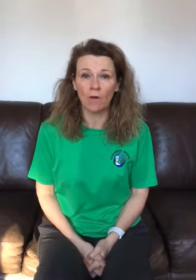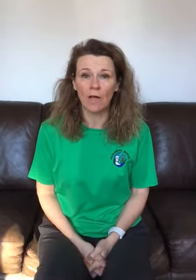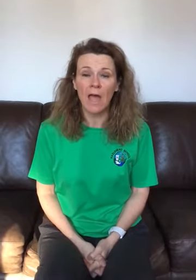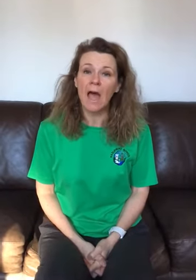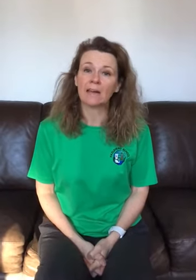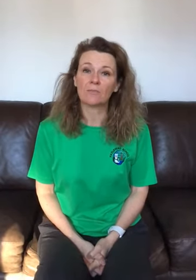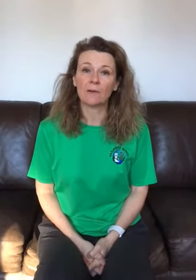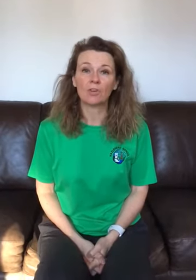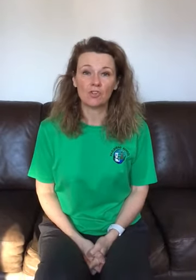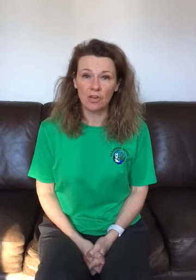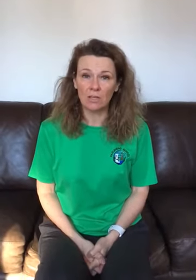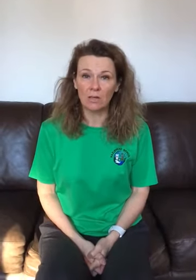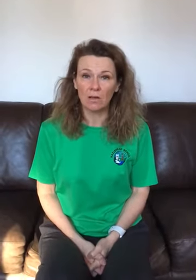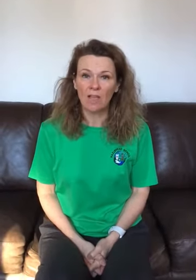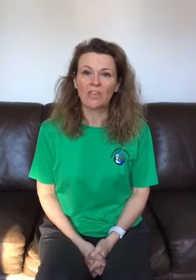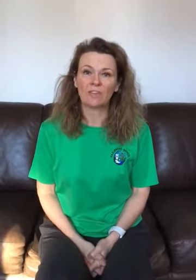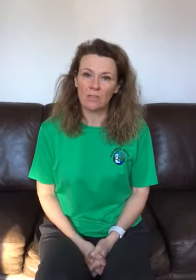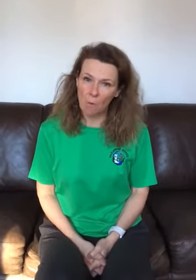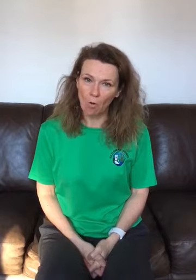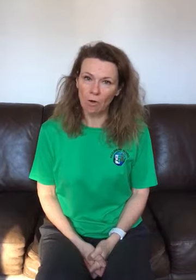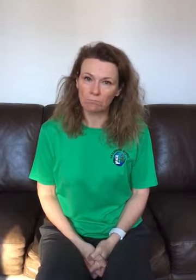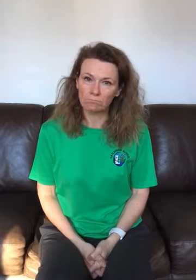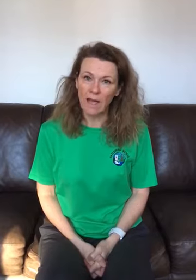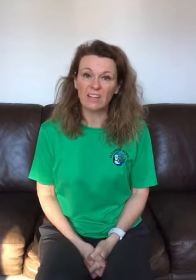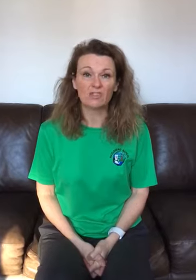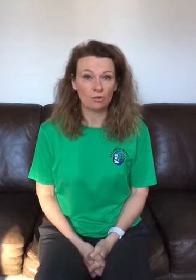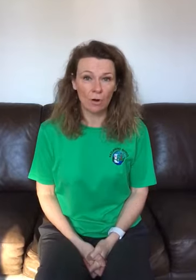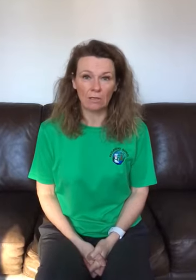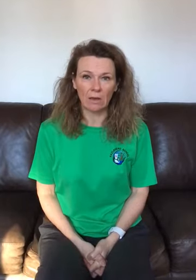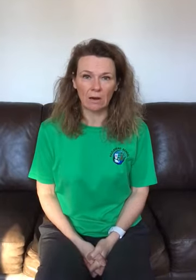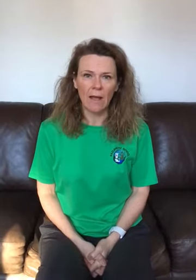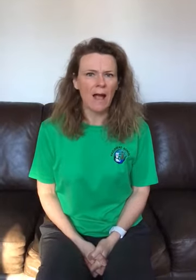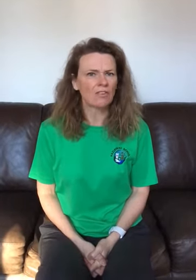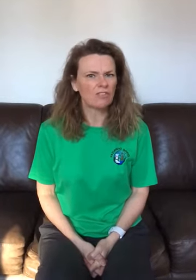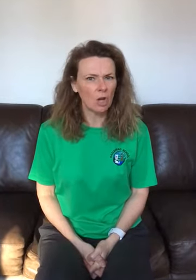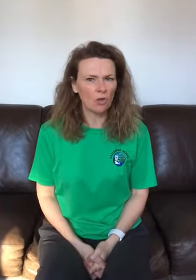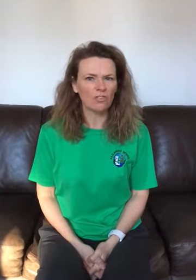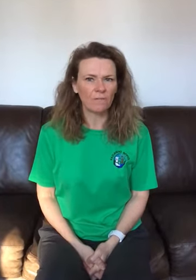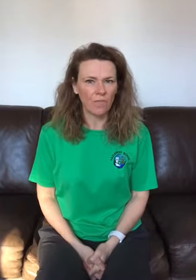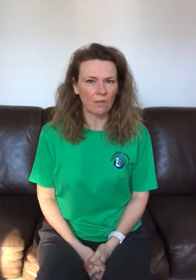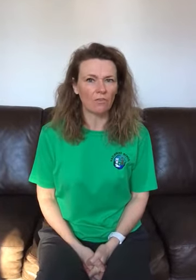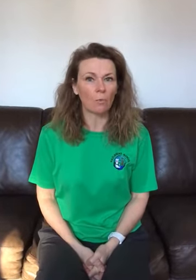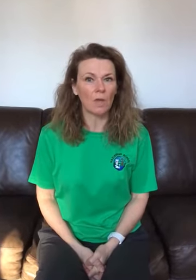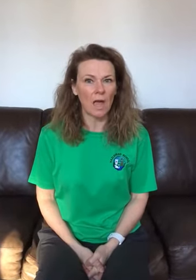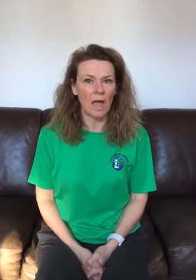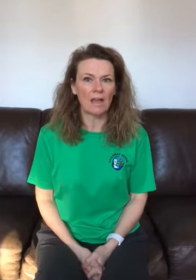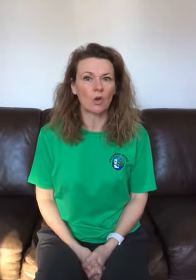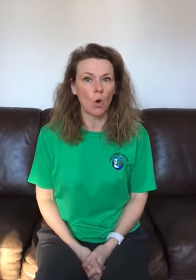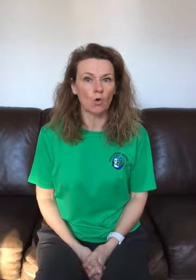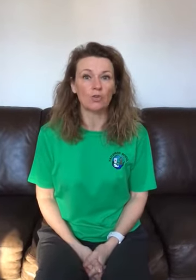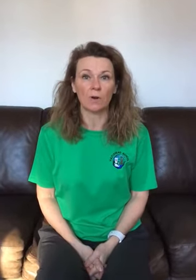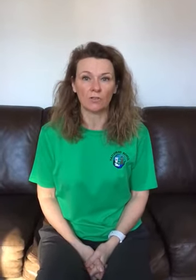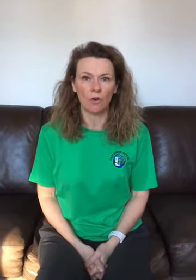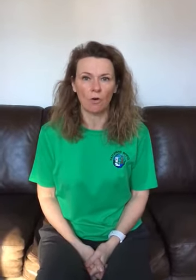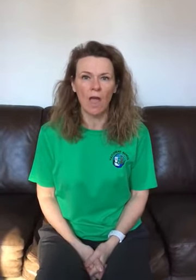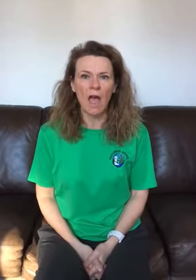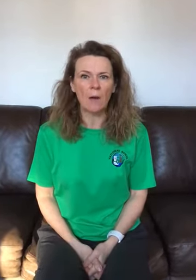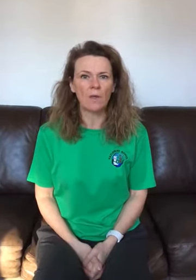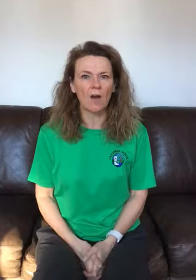and it's about a tree that's in the bog and it's growing there and there's lots of things that we add on to our song and we have